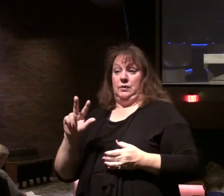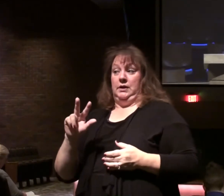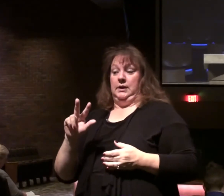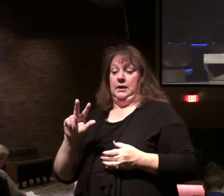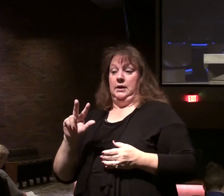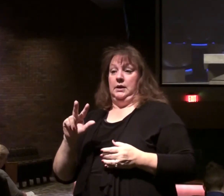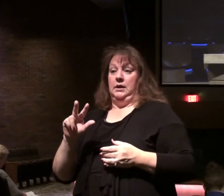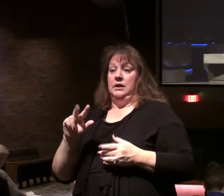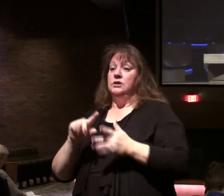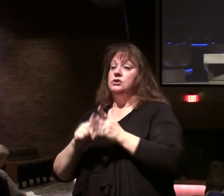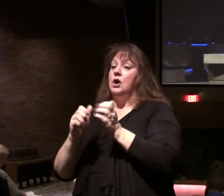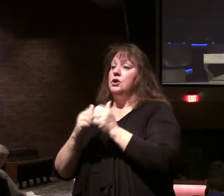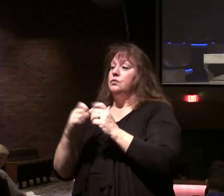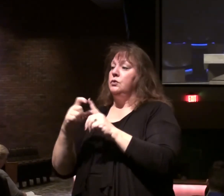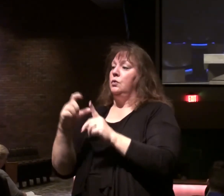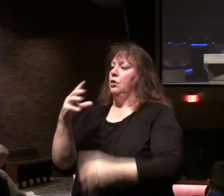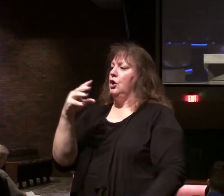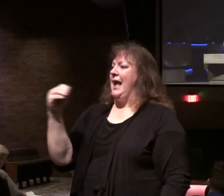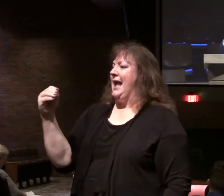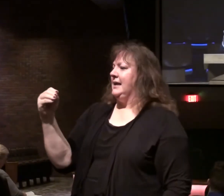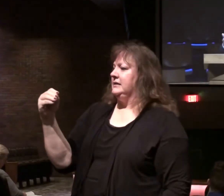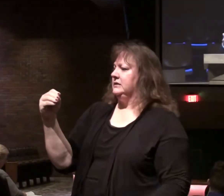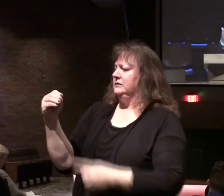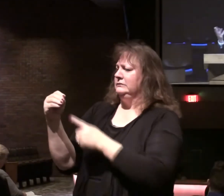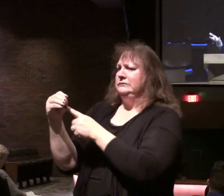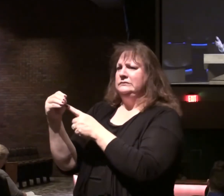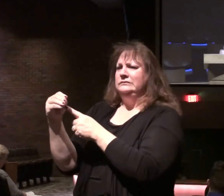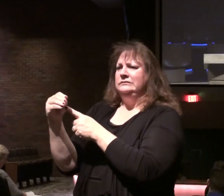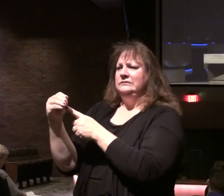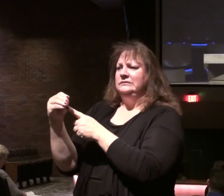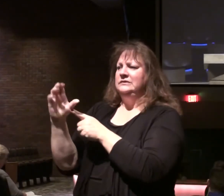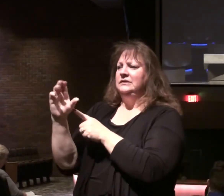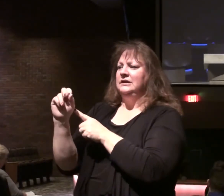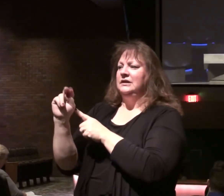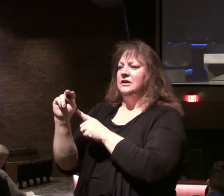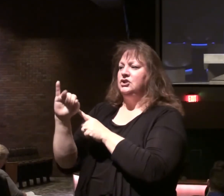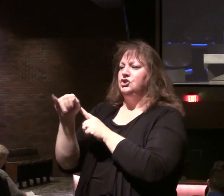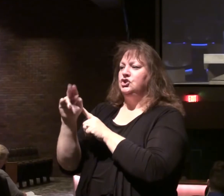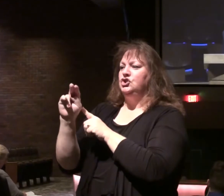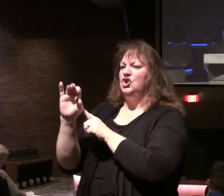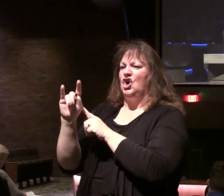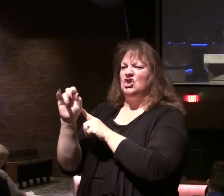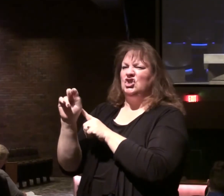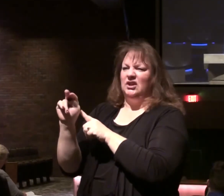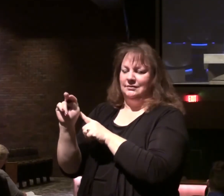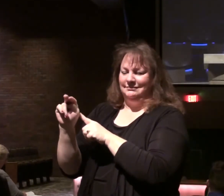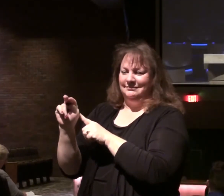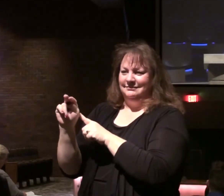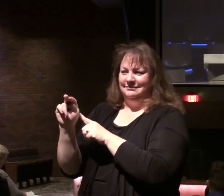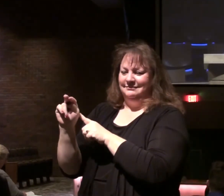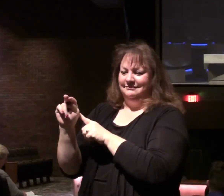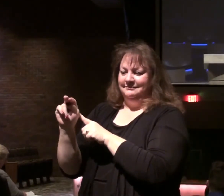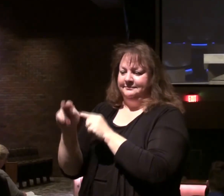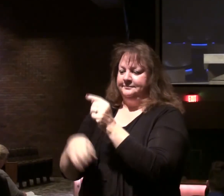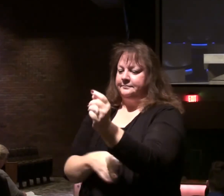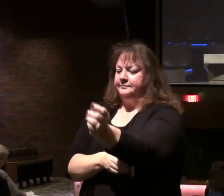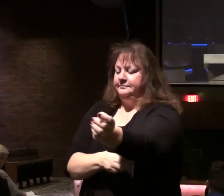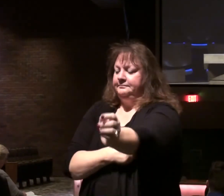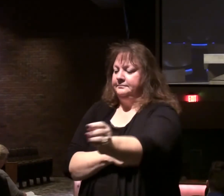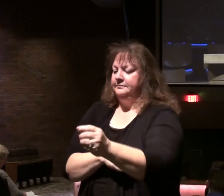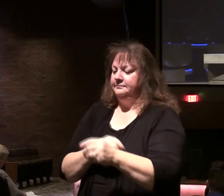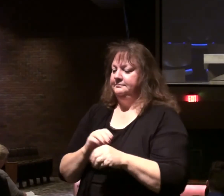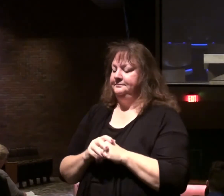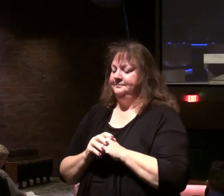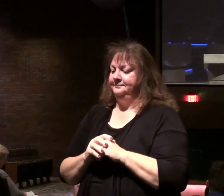conjunction and. And there are different kinds of conjunctions in Greek. We have any language, I think,